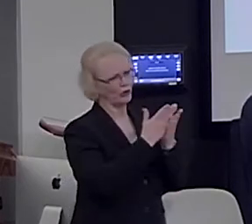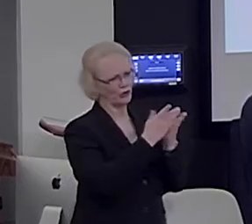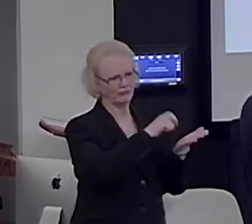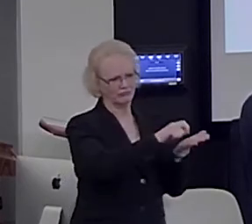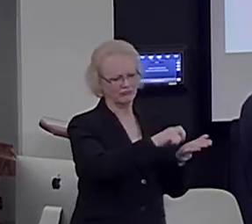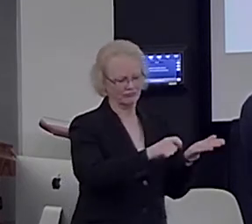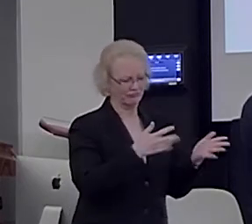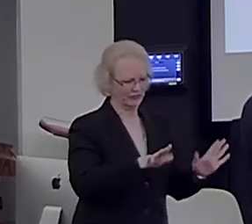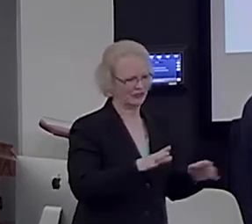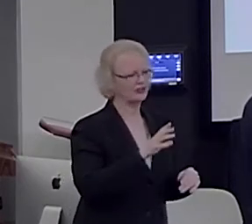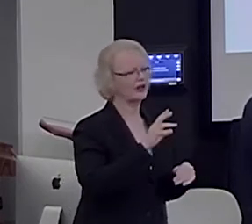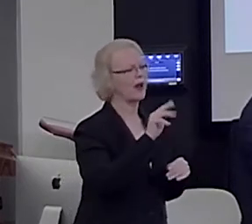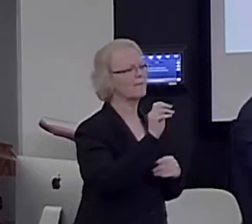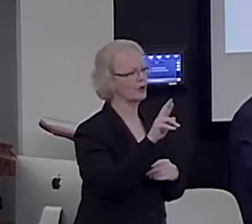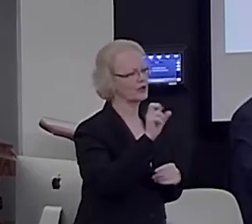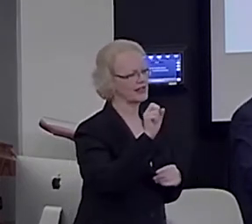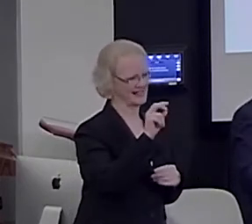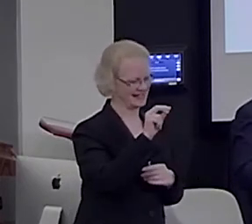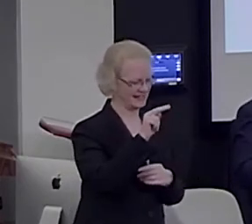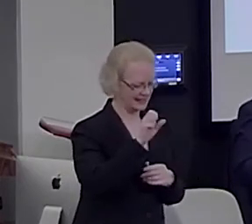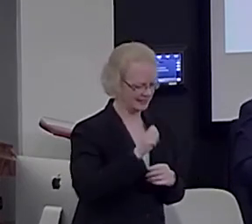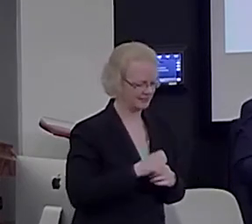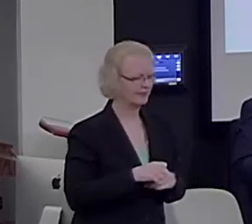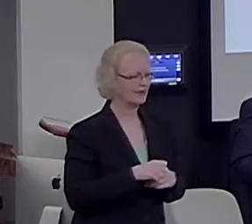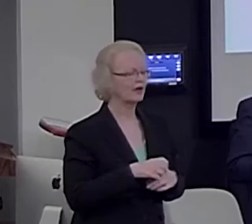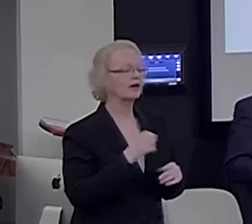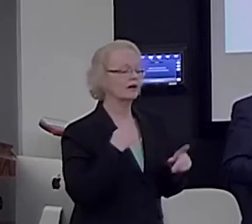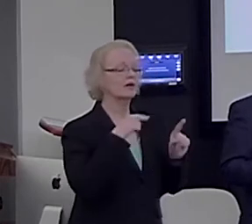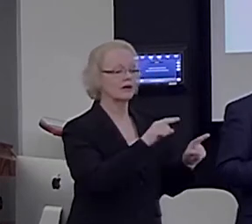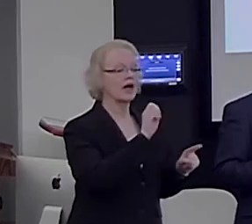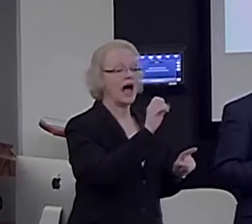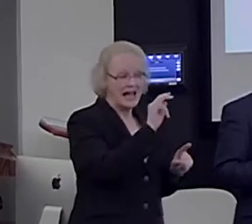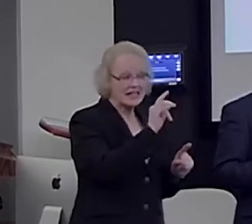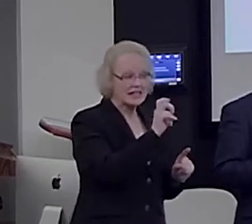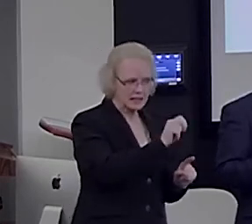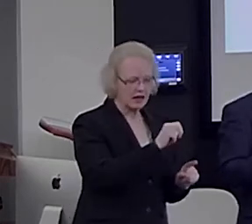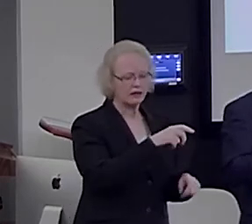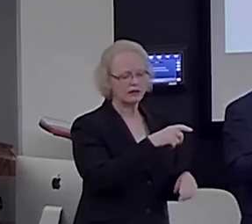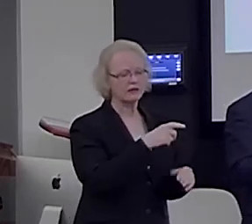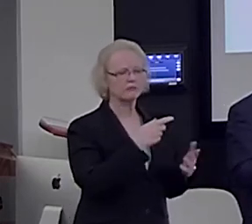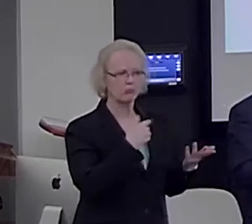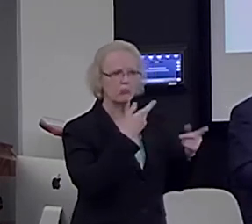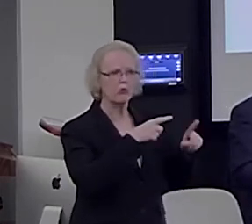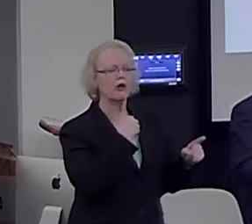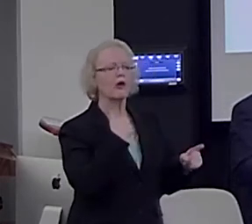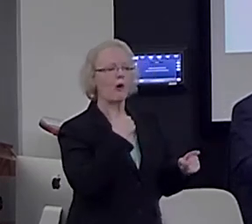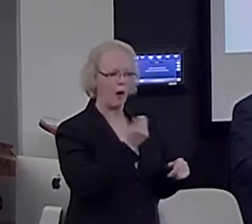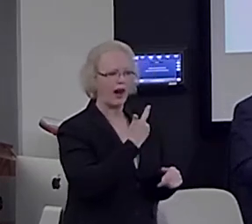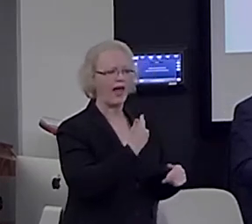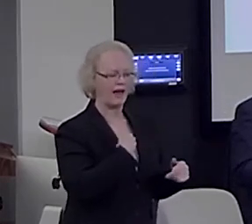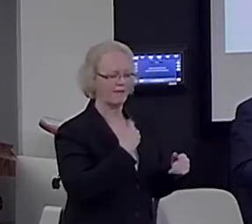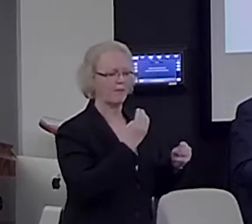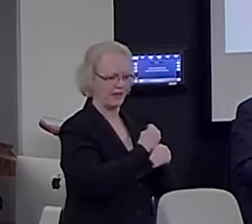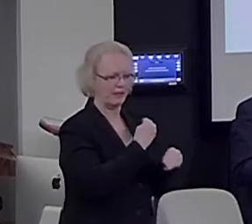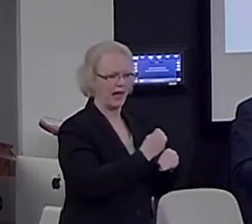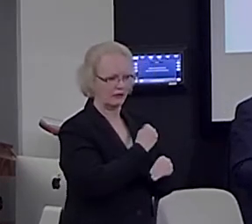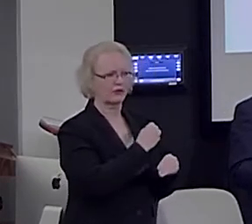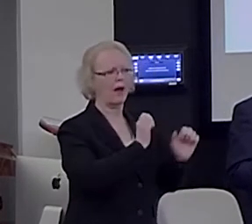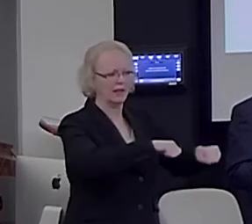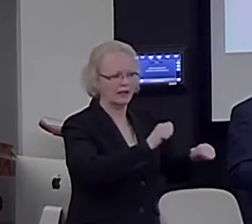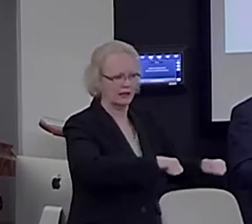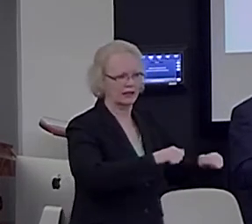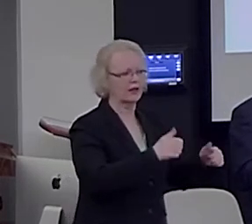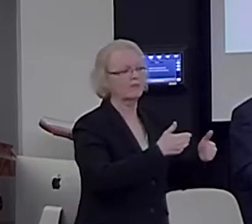closer to Albert Einstein's, that we owe our mathematical ability to a pre-verbal, non-verbal sense,